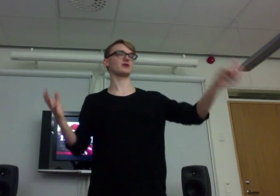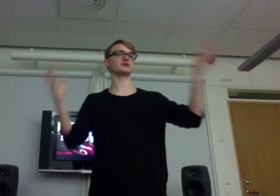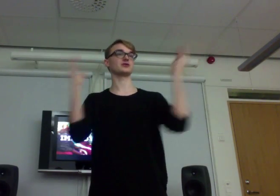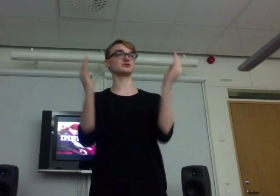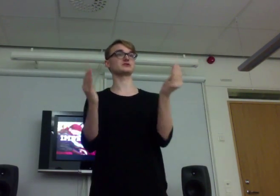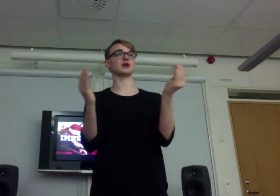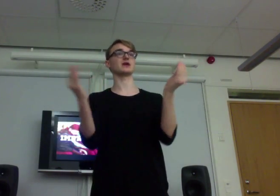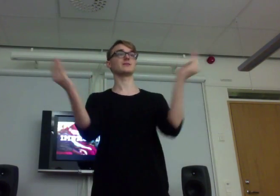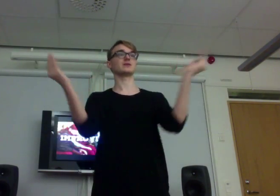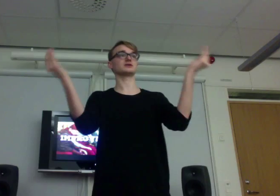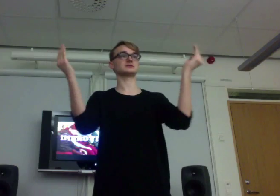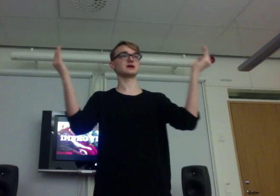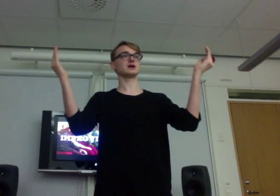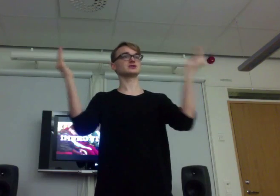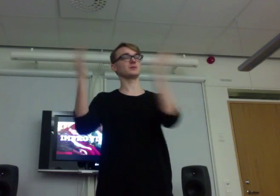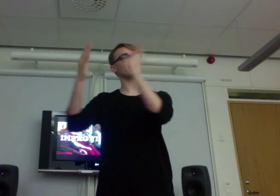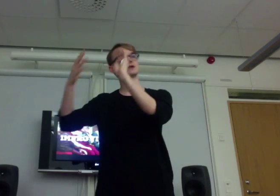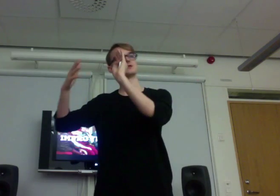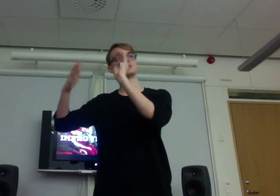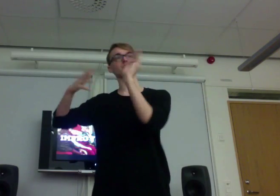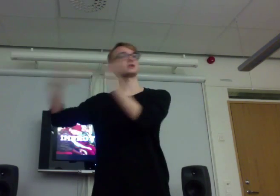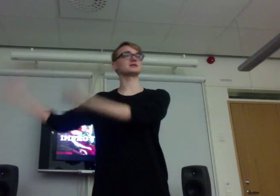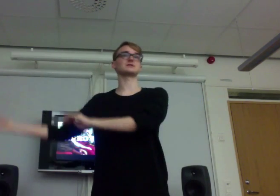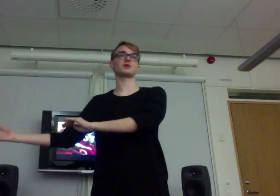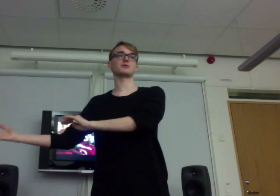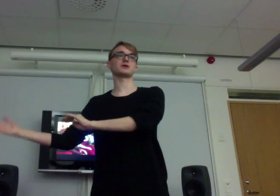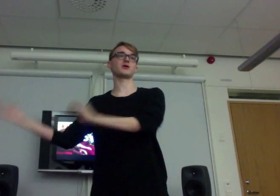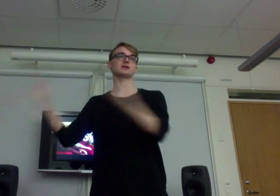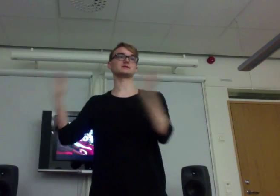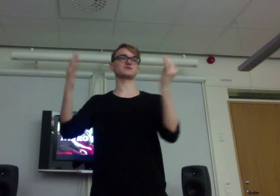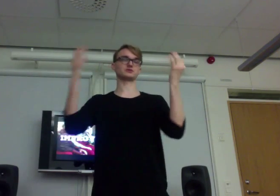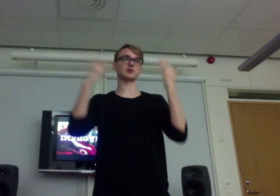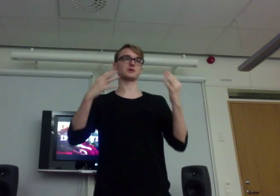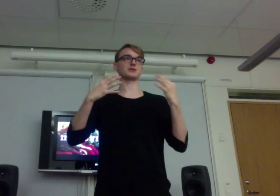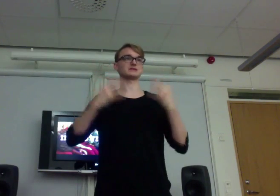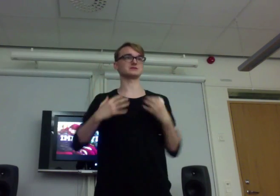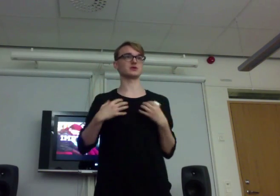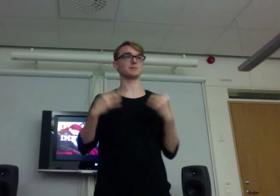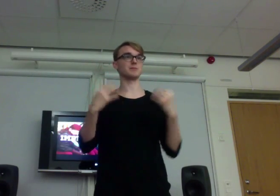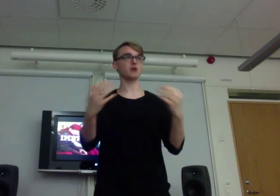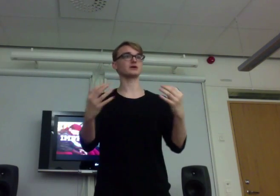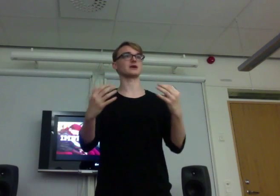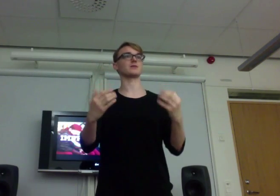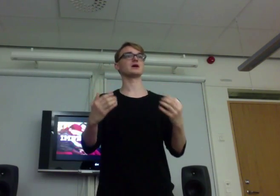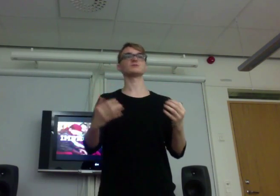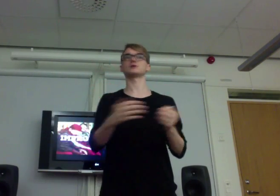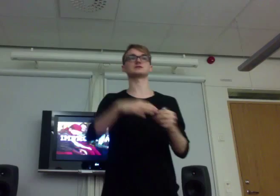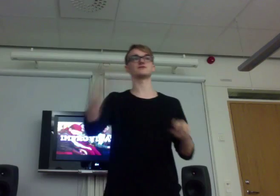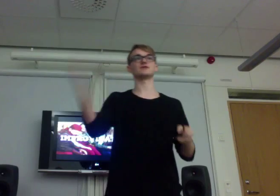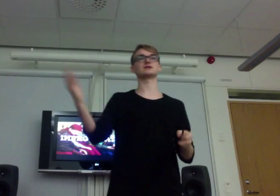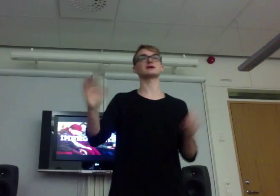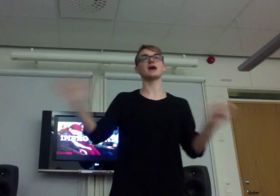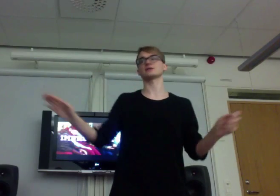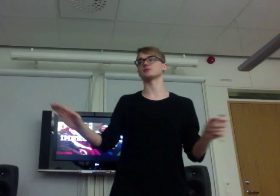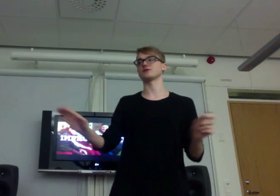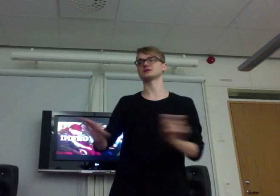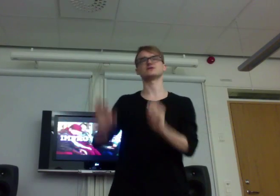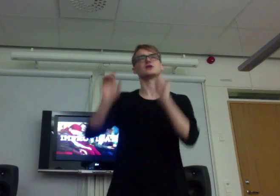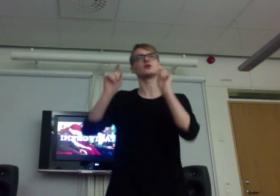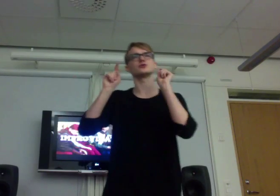and understand. Because some people don't think this is a problem at all. And for some people it's really blocking them. Because they think they can't improvise if they don't know